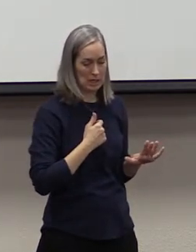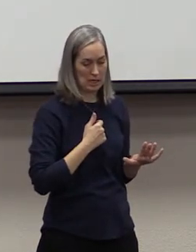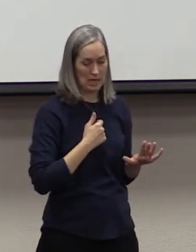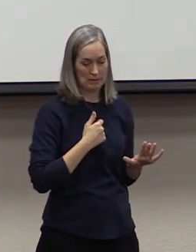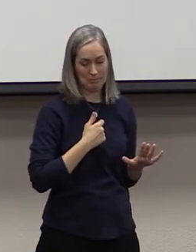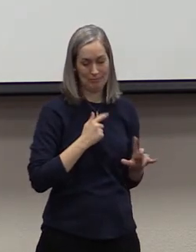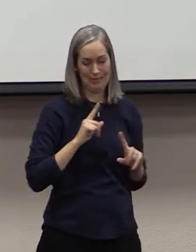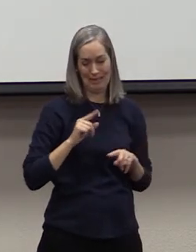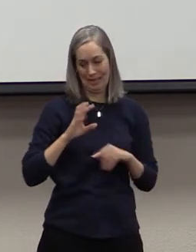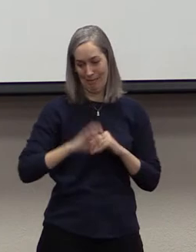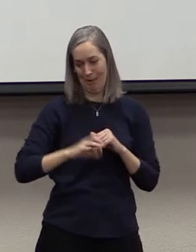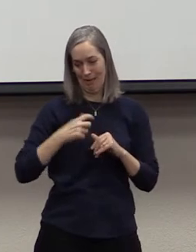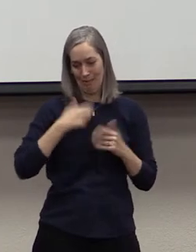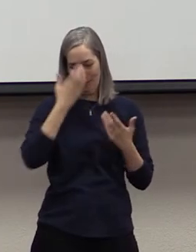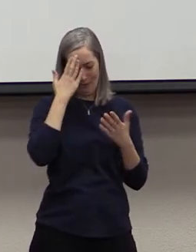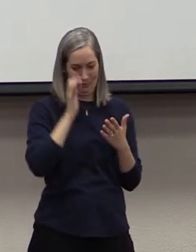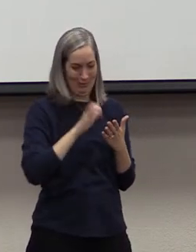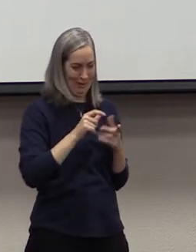that word is.